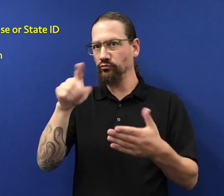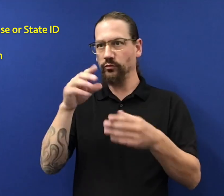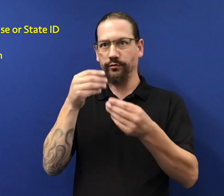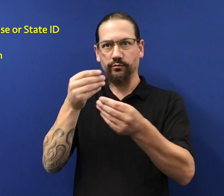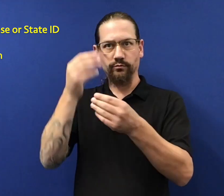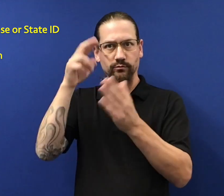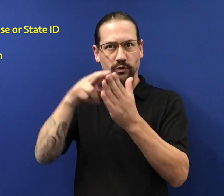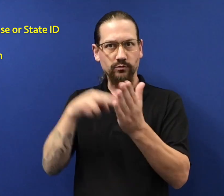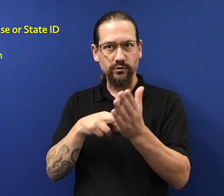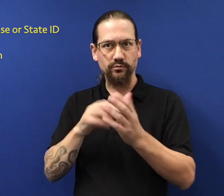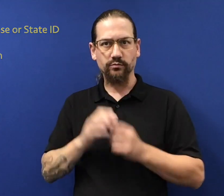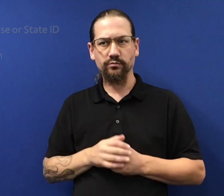are legal.